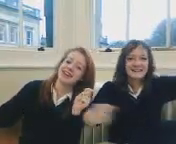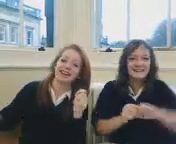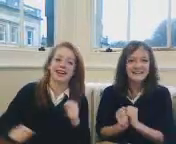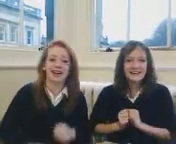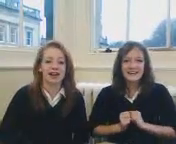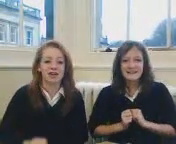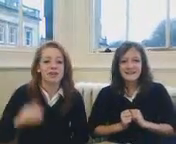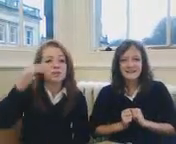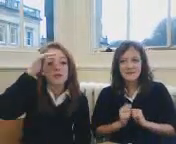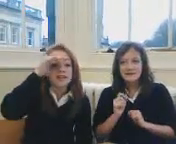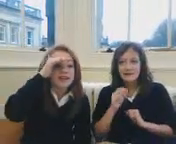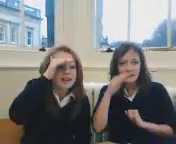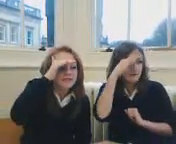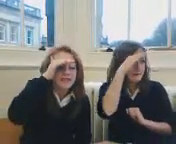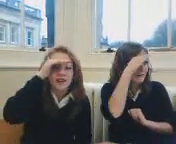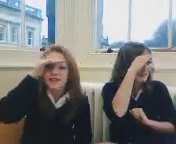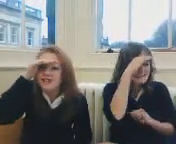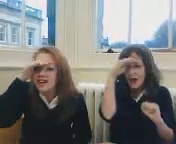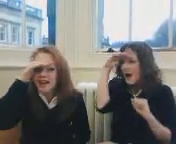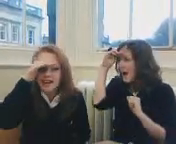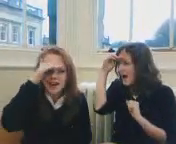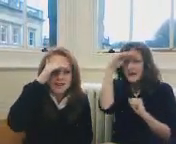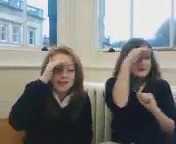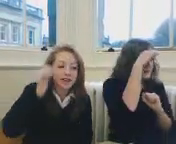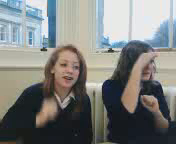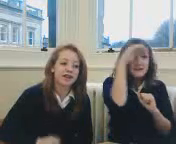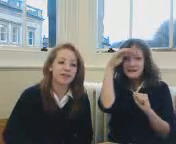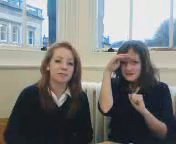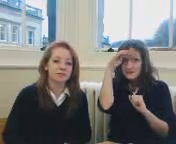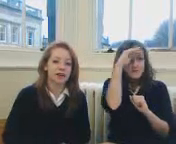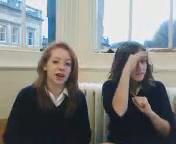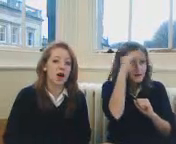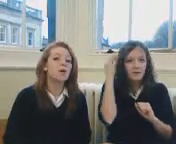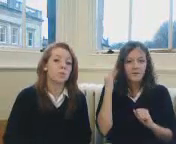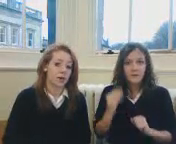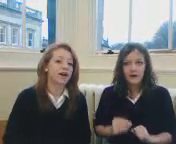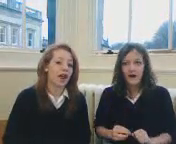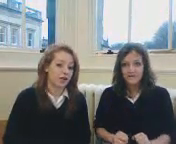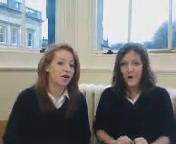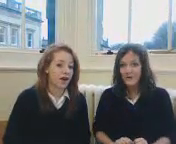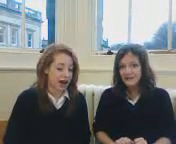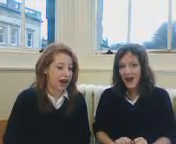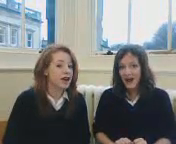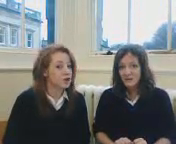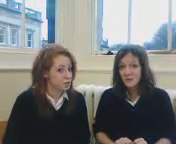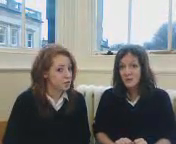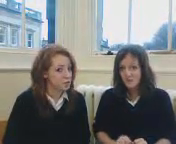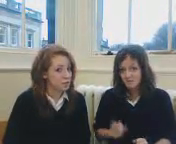there'd be more sudden, what I thought I knew.